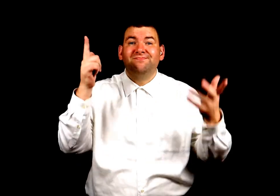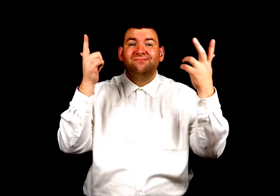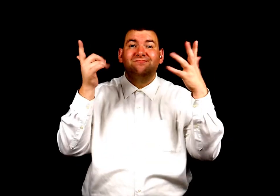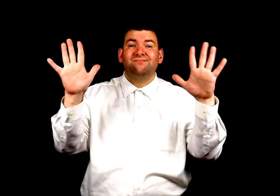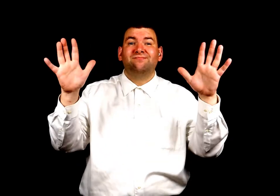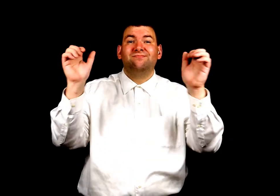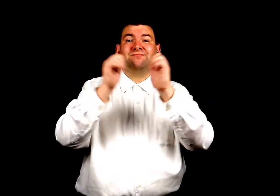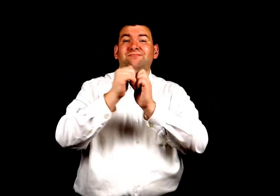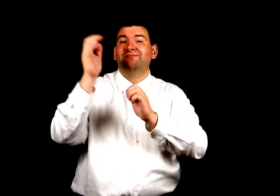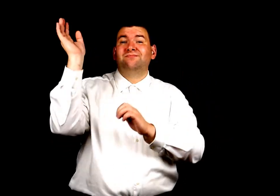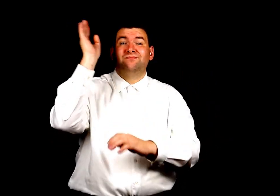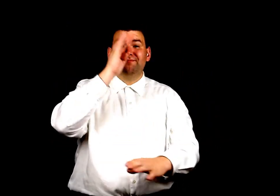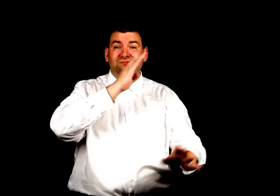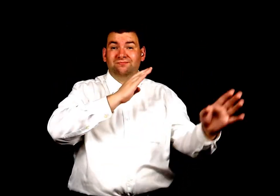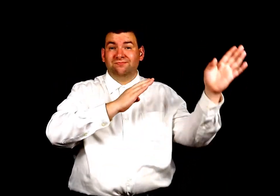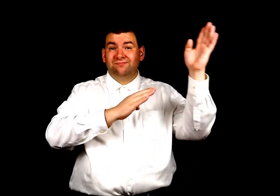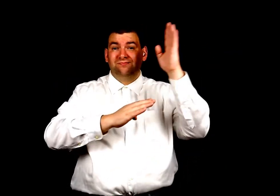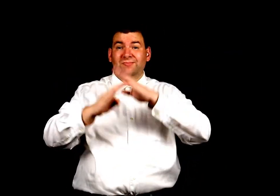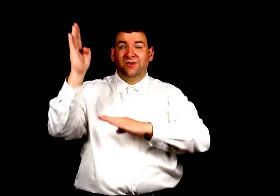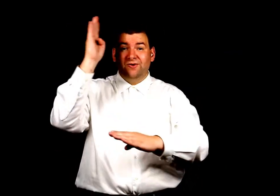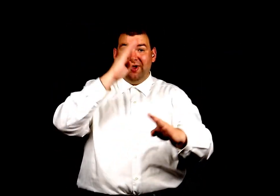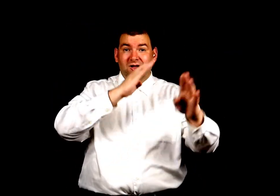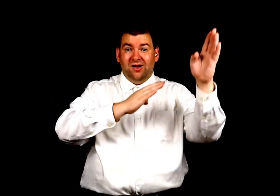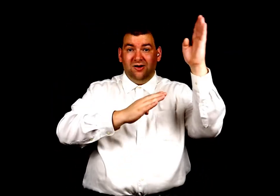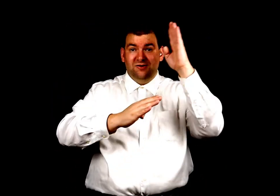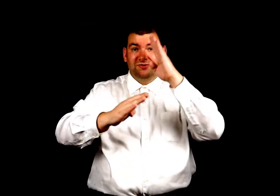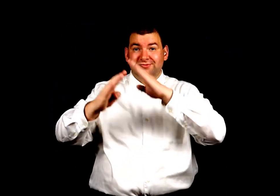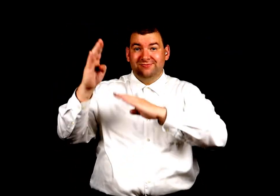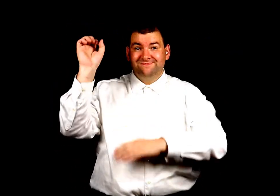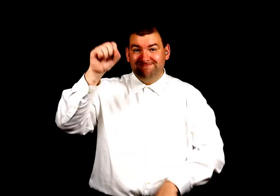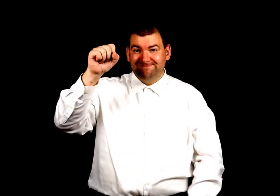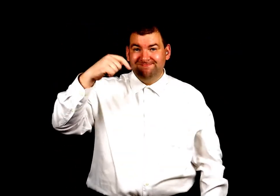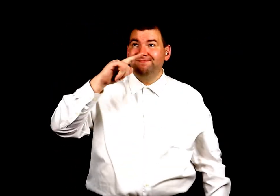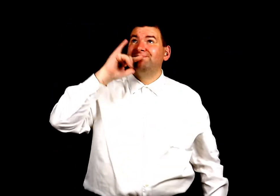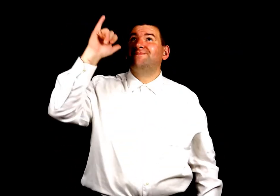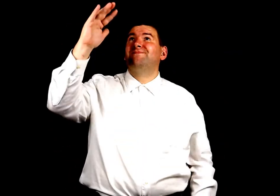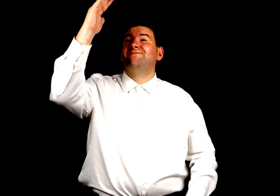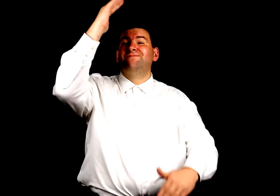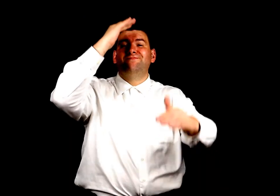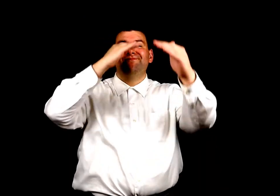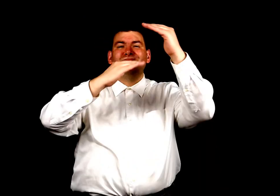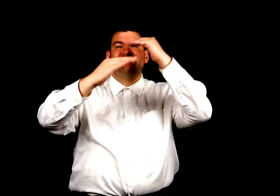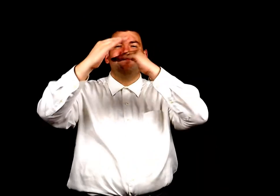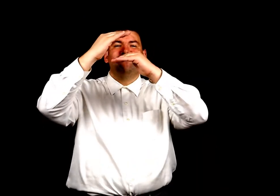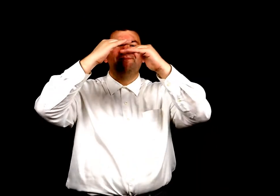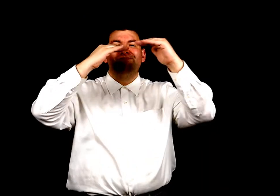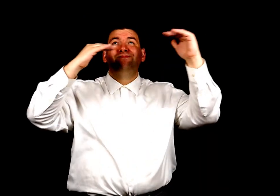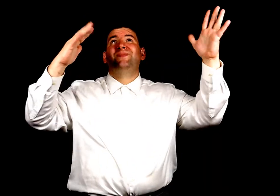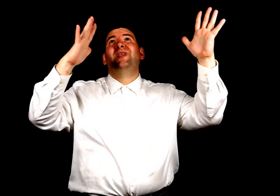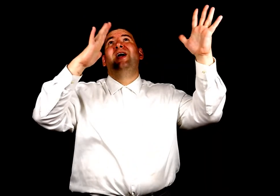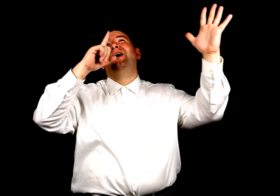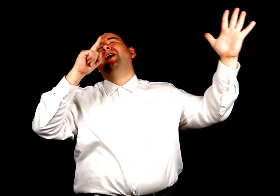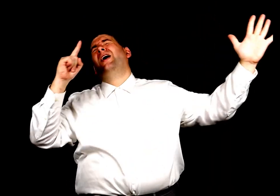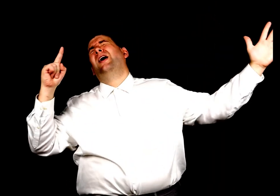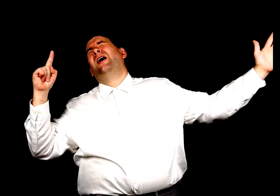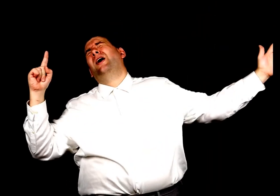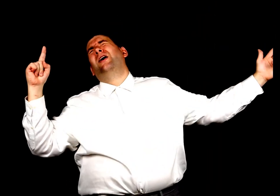be done with troubles and trials Yes, in that